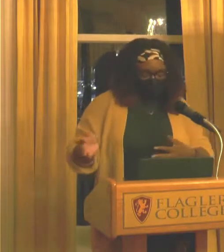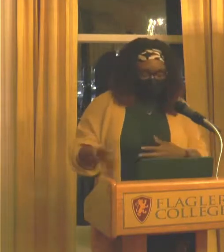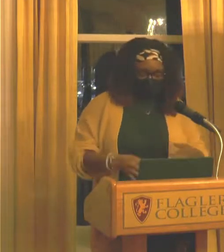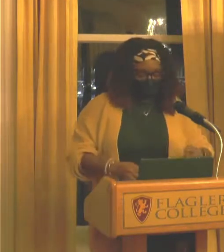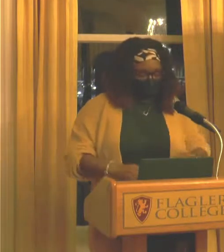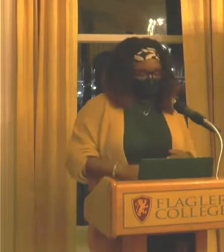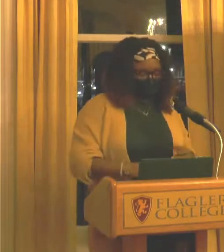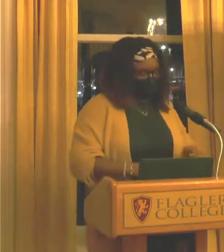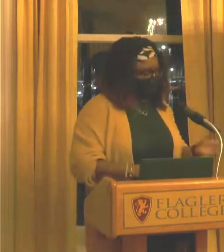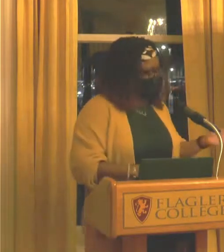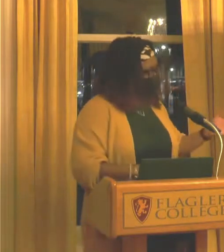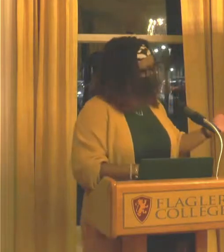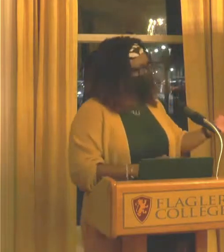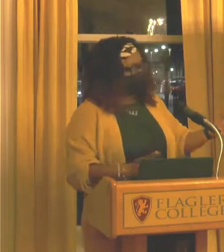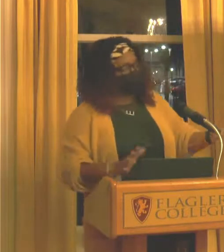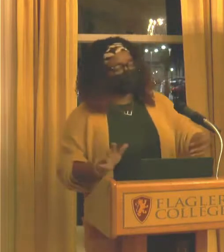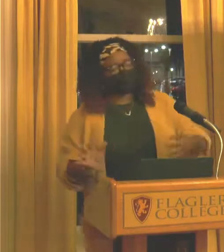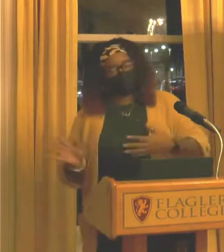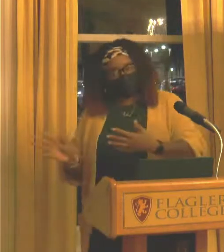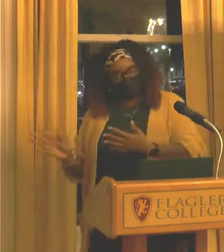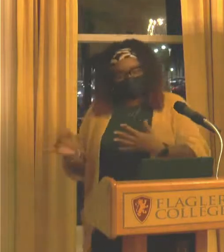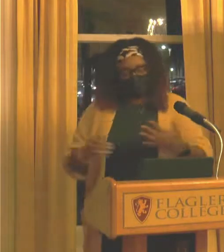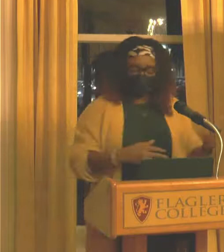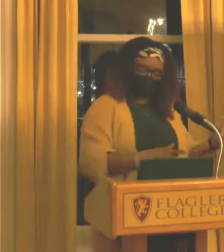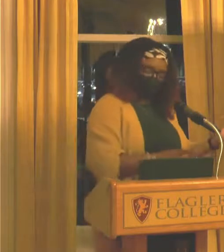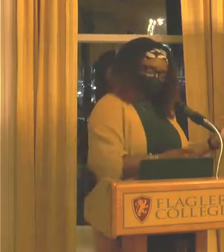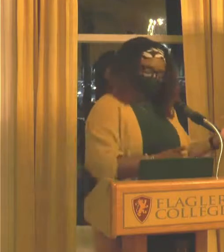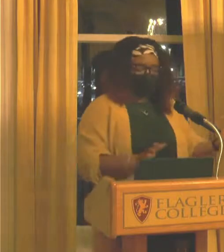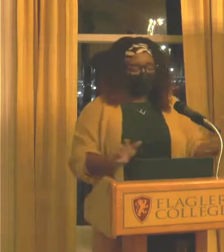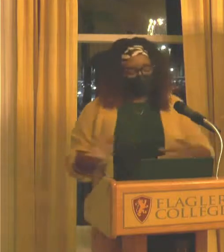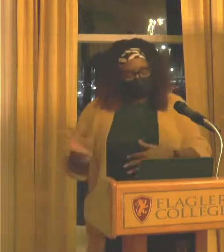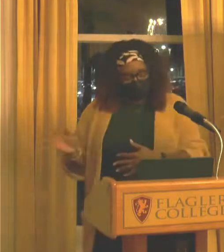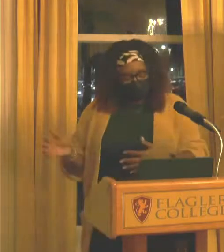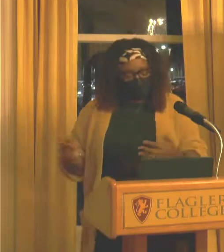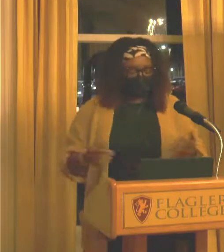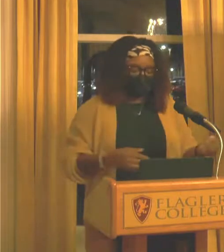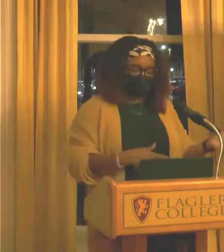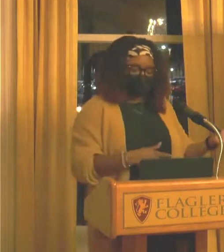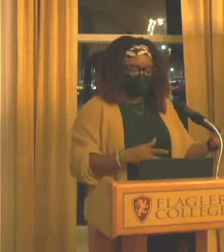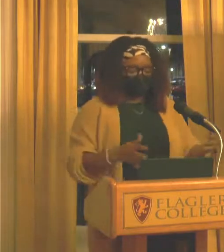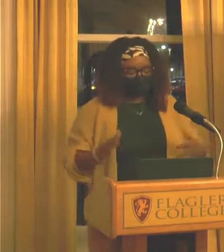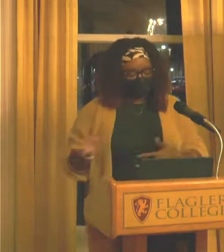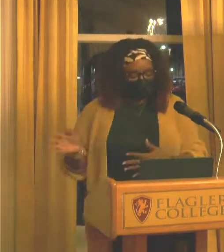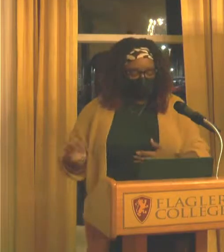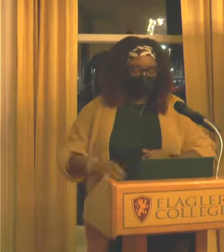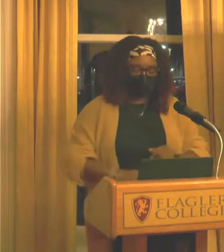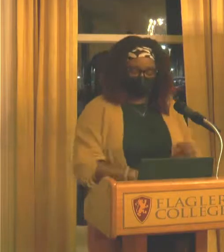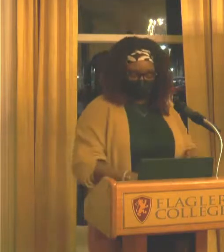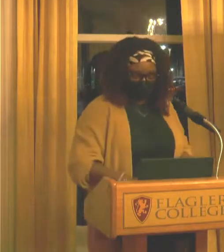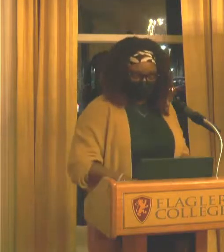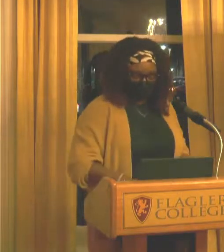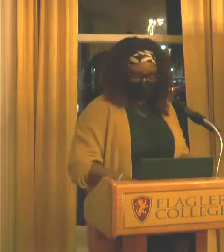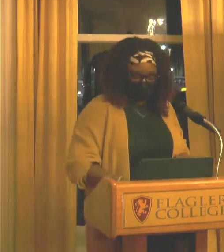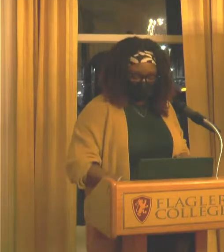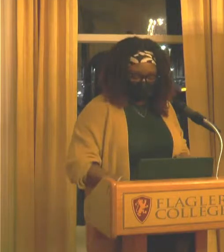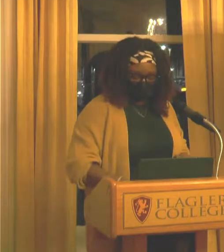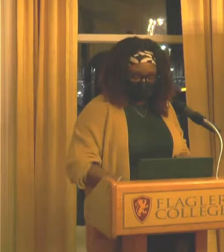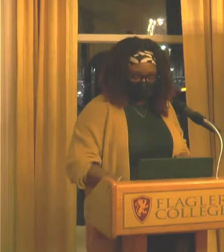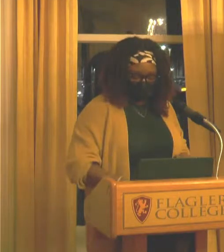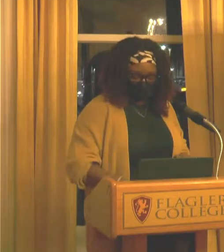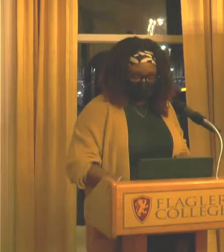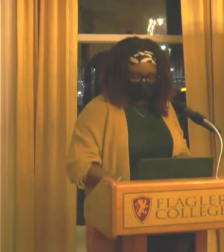in this part of my life. And that really kind of altered how I see things and how I progressed from that point.